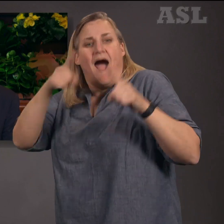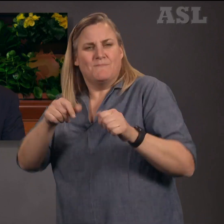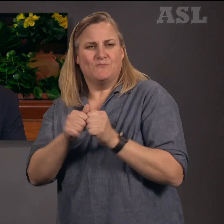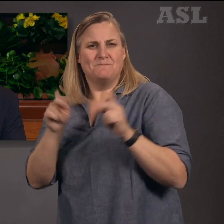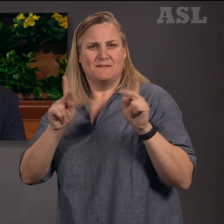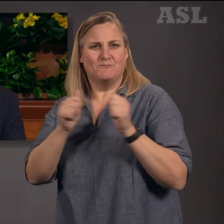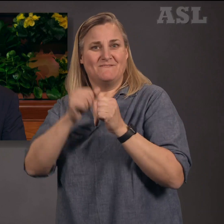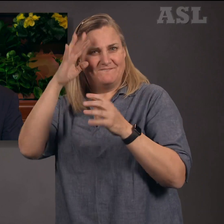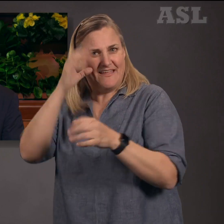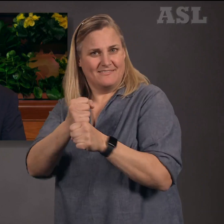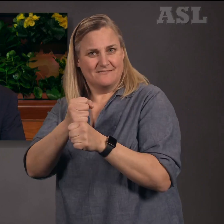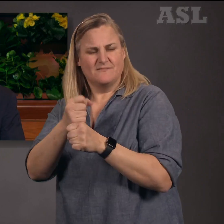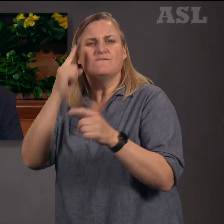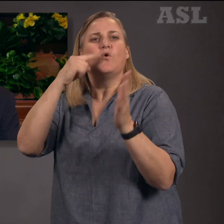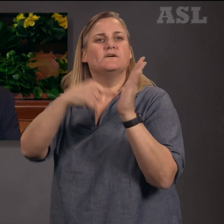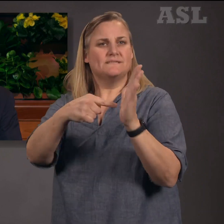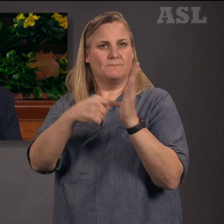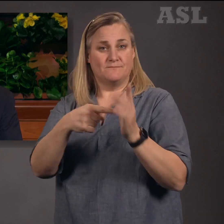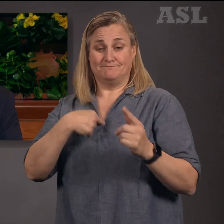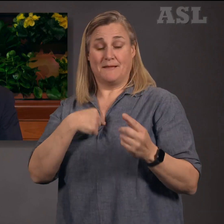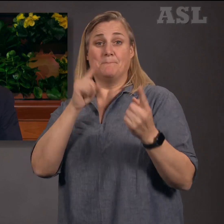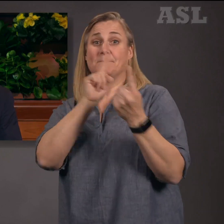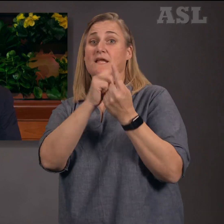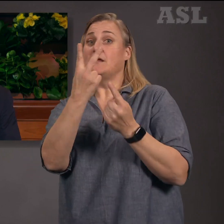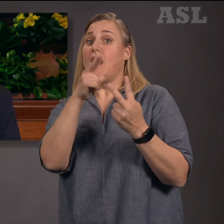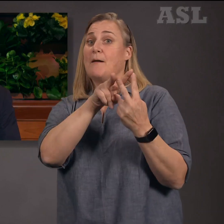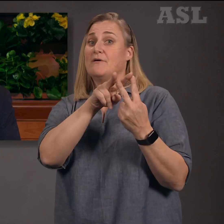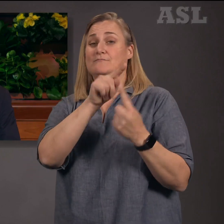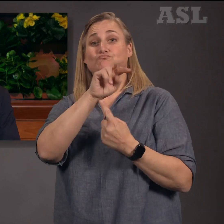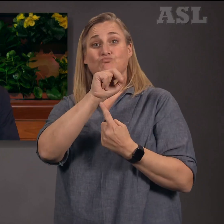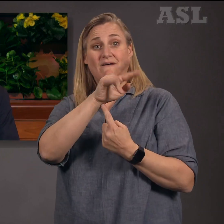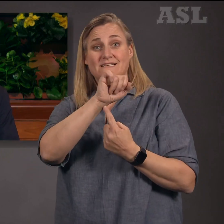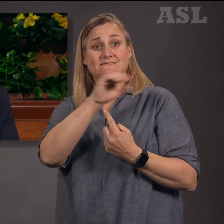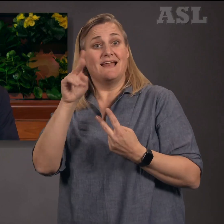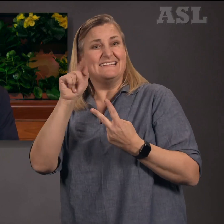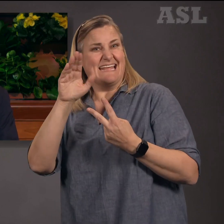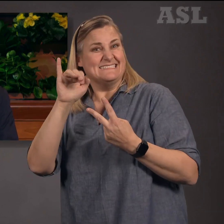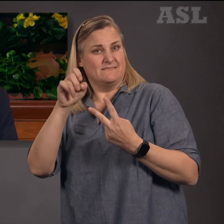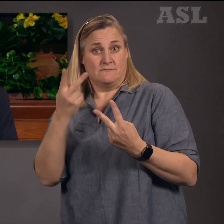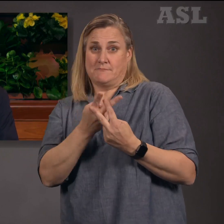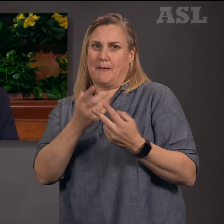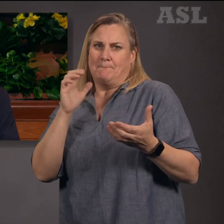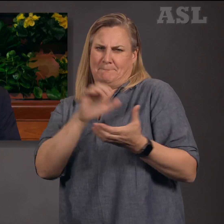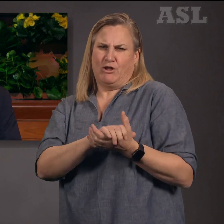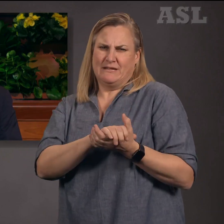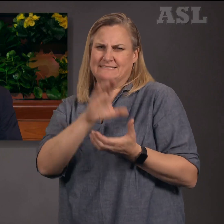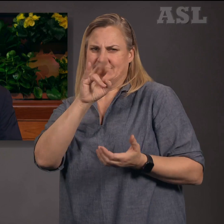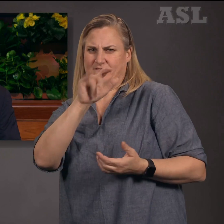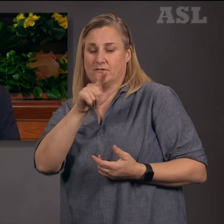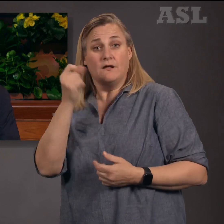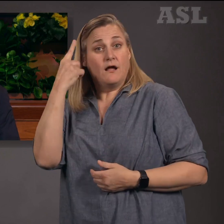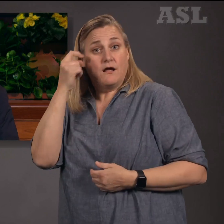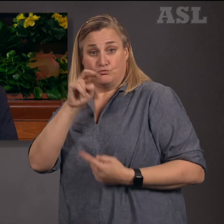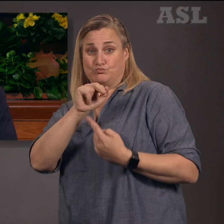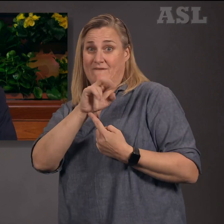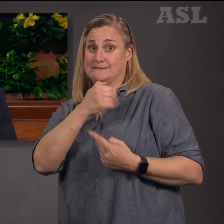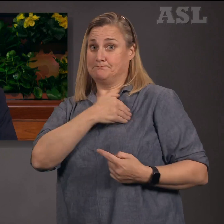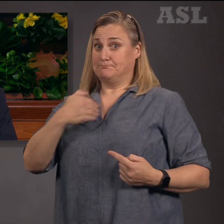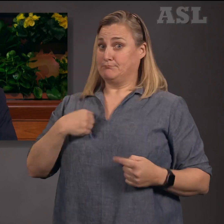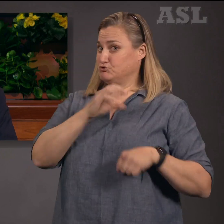Travis was not a member of the Church. Casey, though raised in an active Latter-day Saint home, had drifted from her faith in